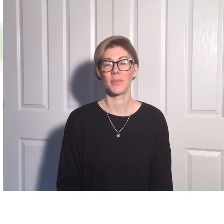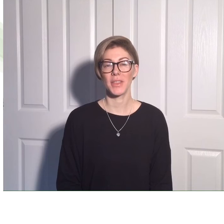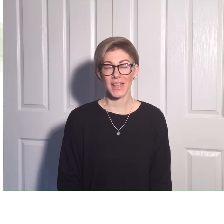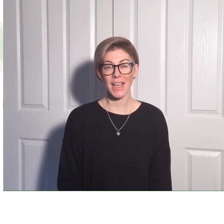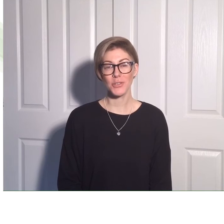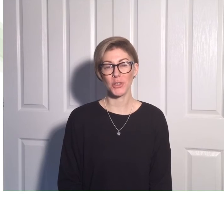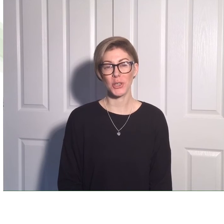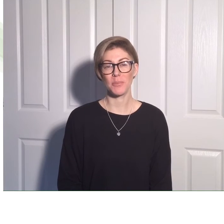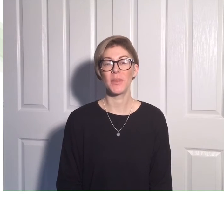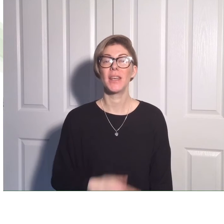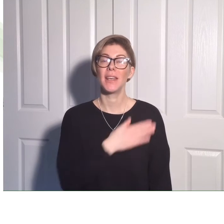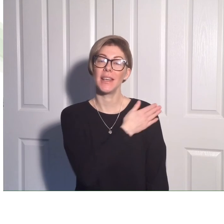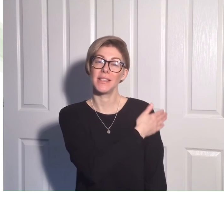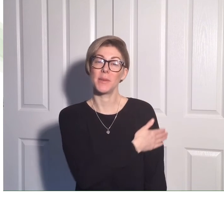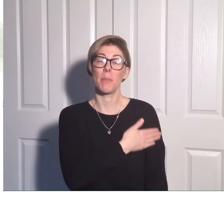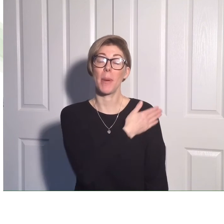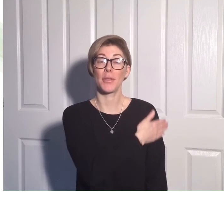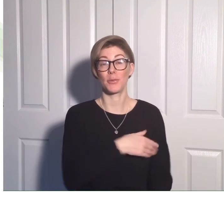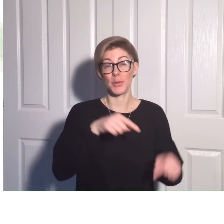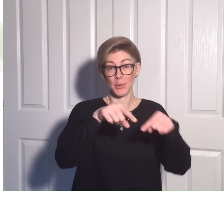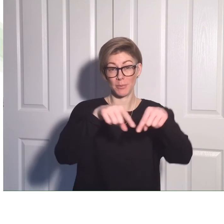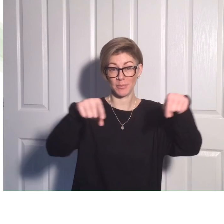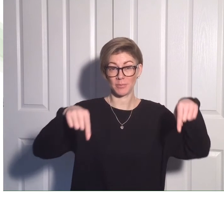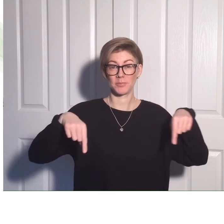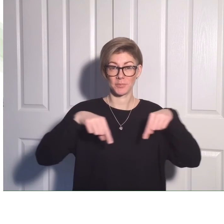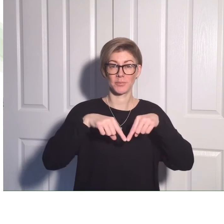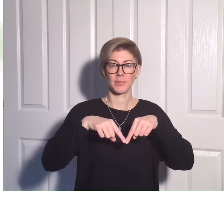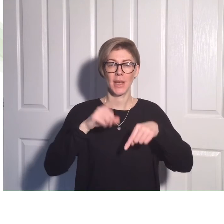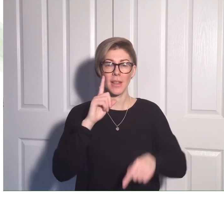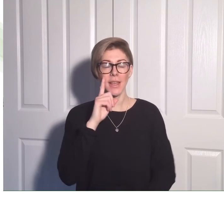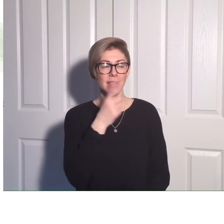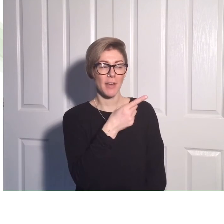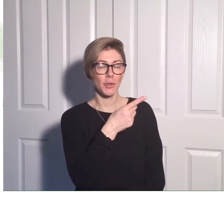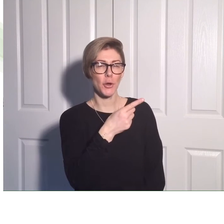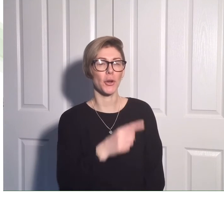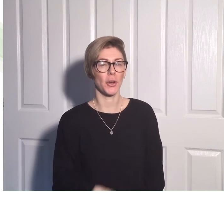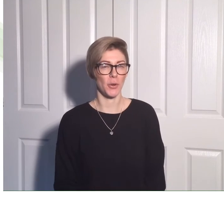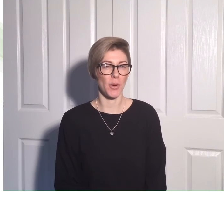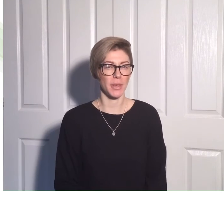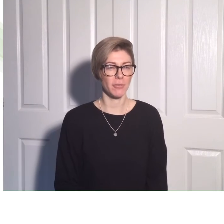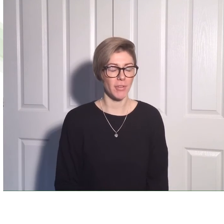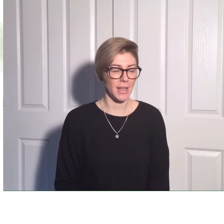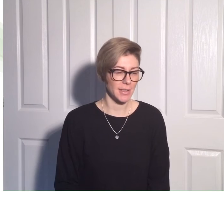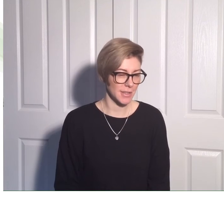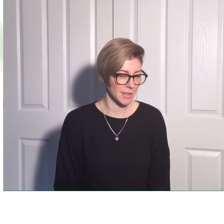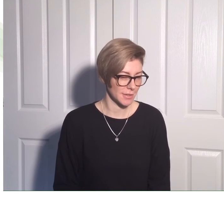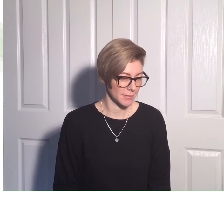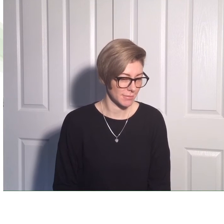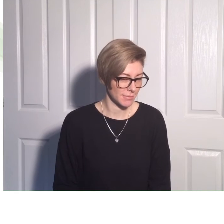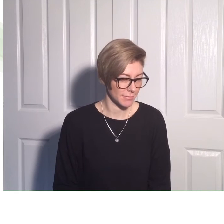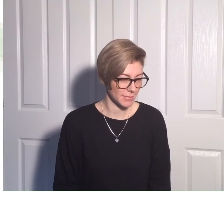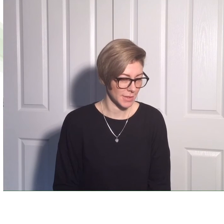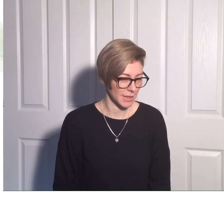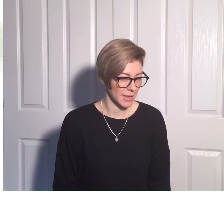The last room is the bathroom. Let's have a look at what we can find.